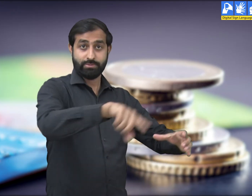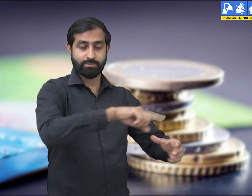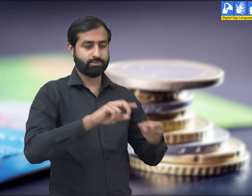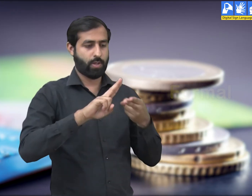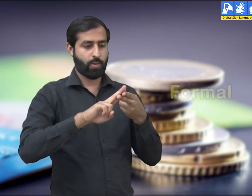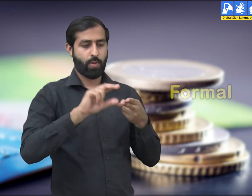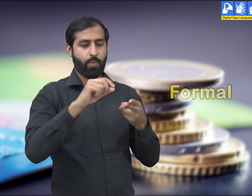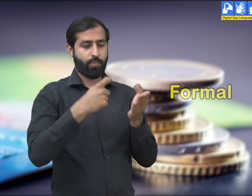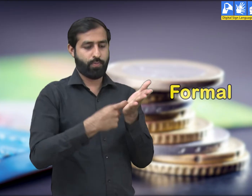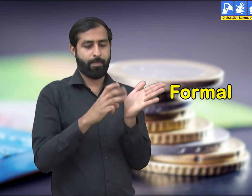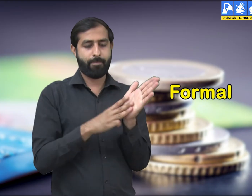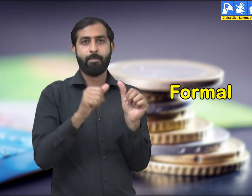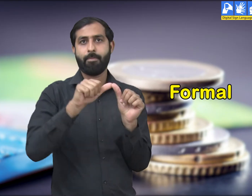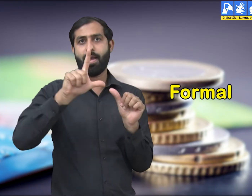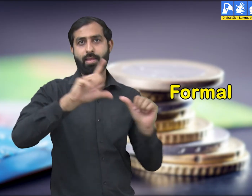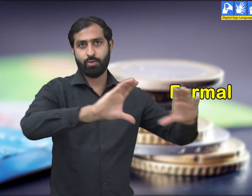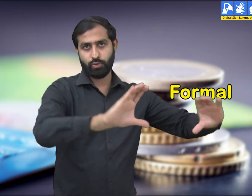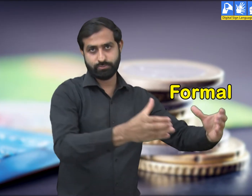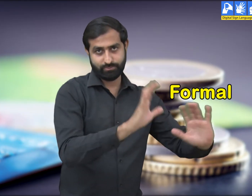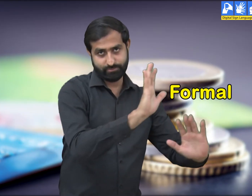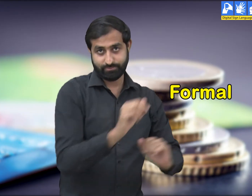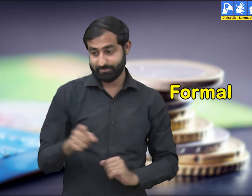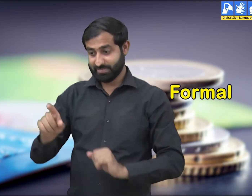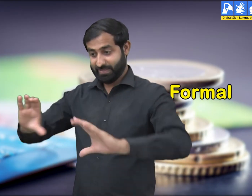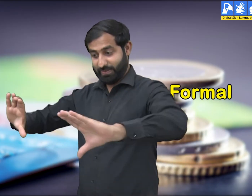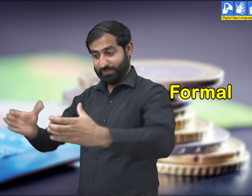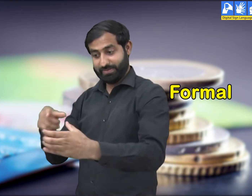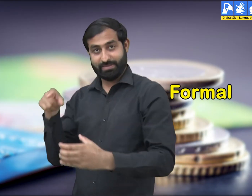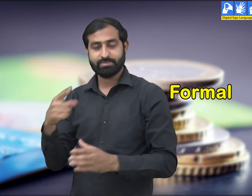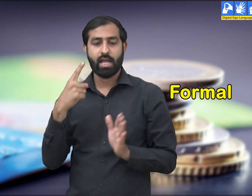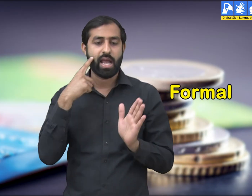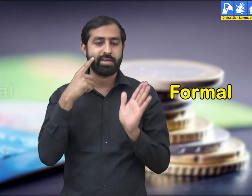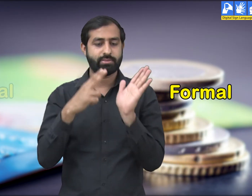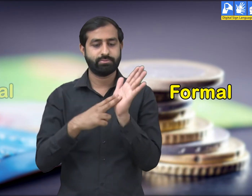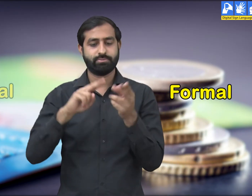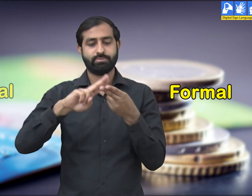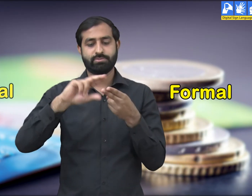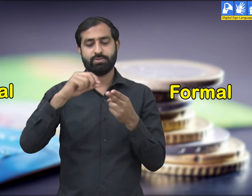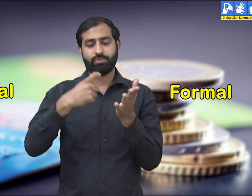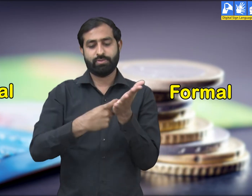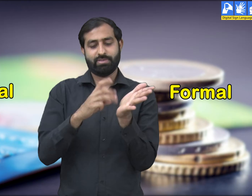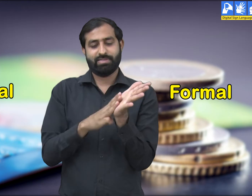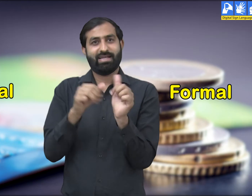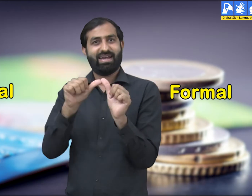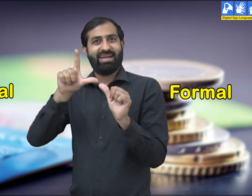Formal and informal sector. Both these